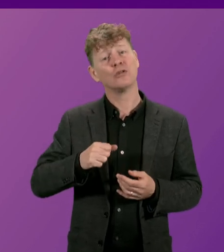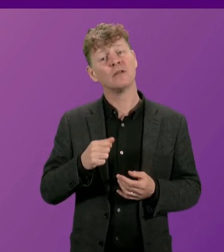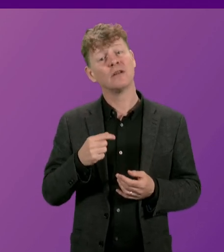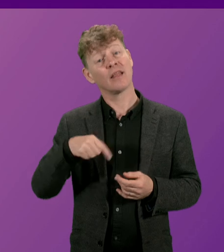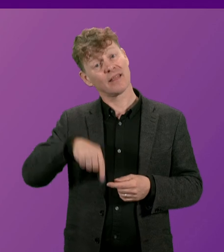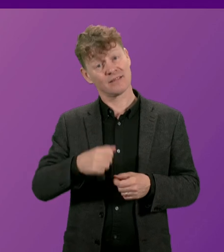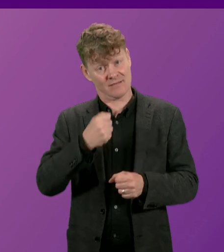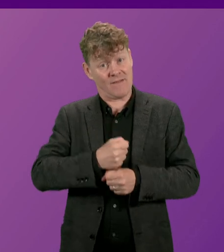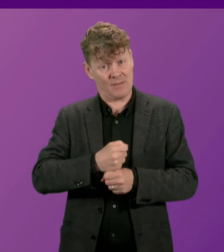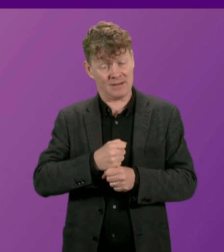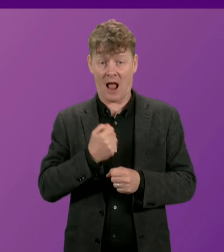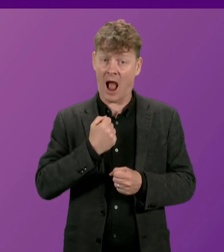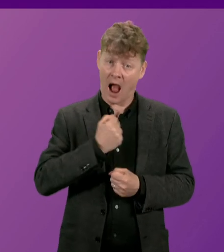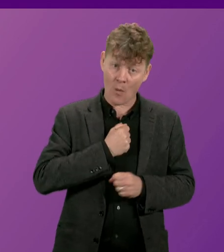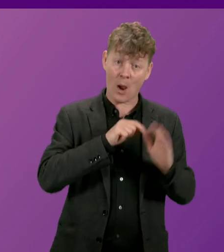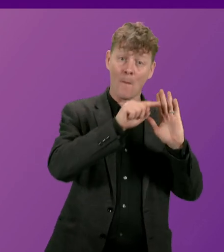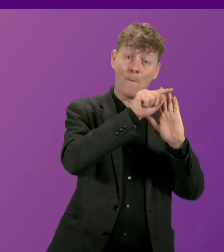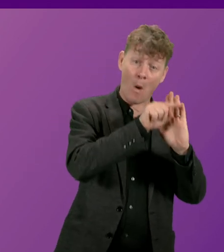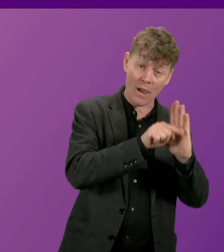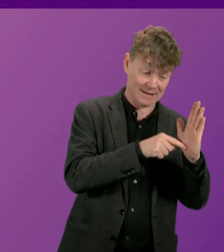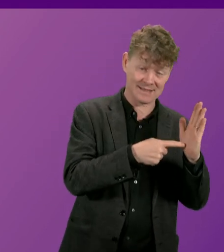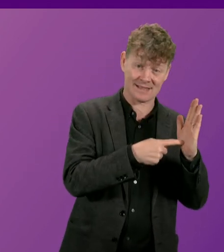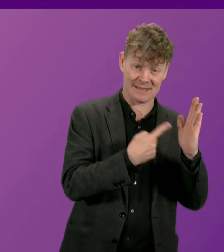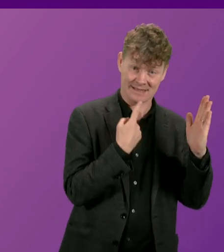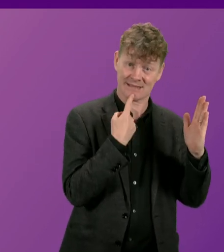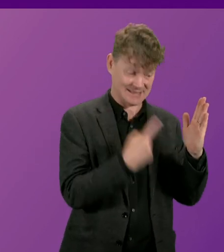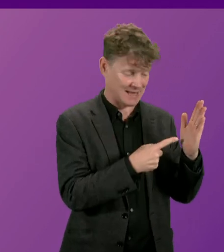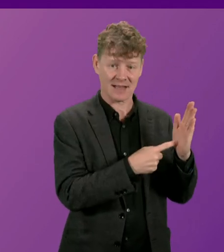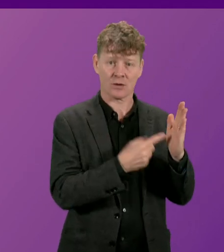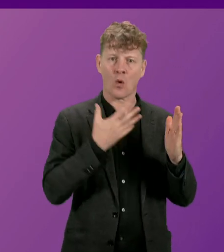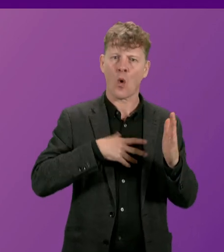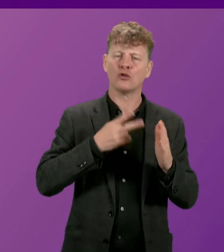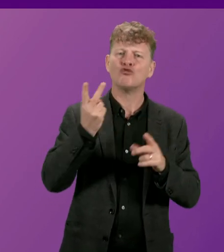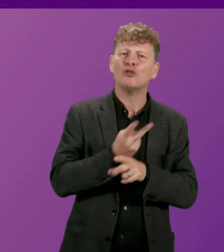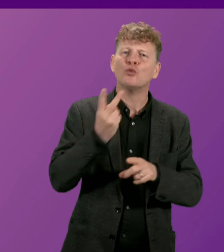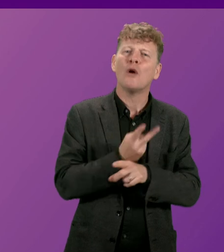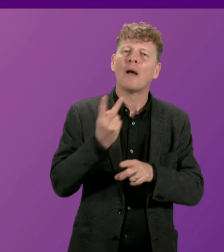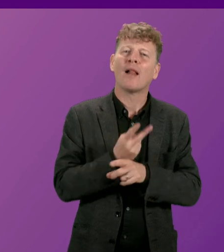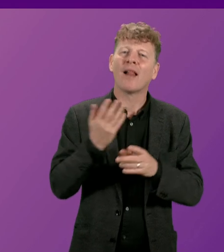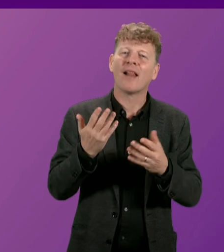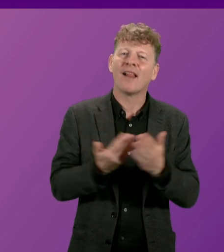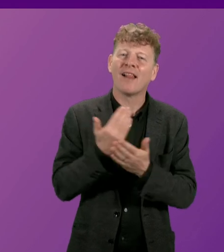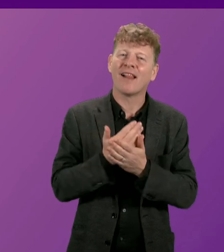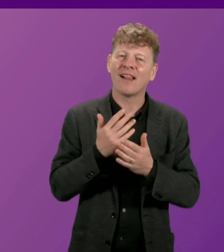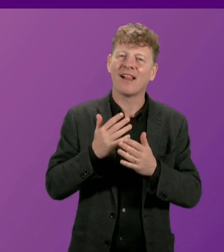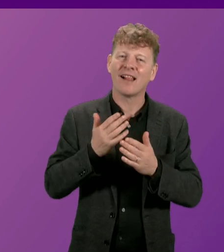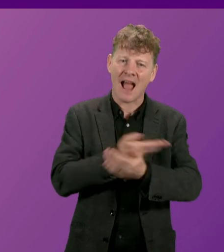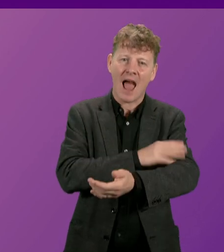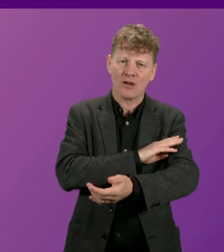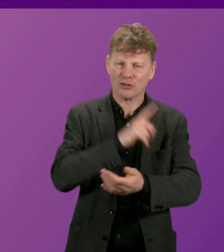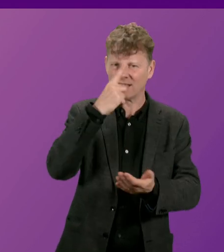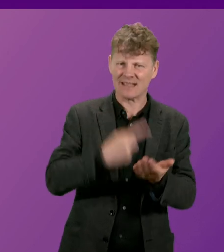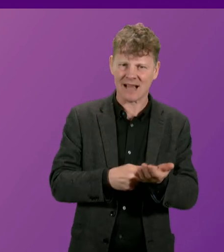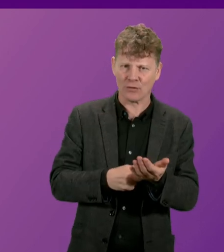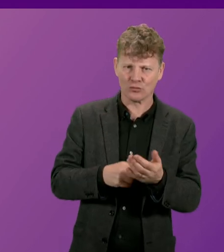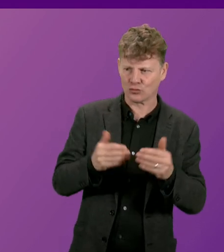in its policy position is supportive of renewable energy developments has taken a decision to authorise a